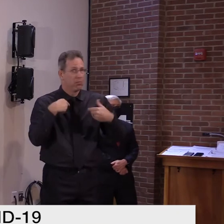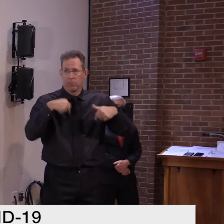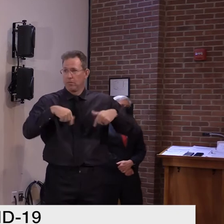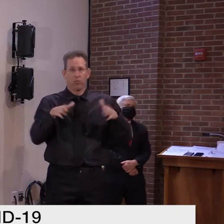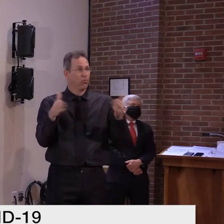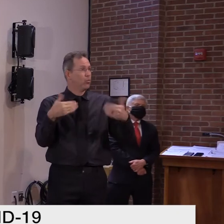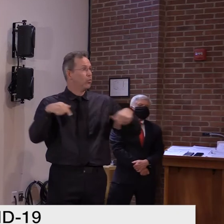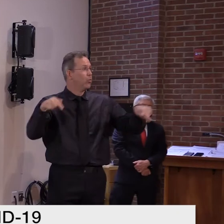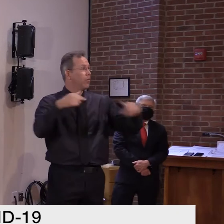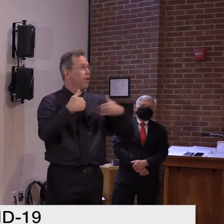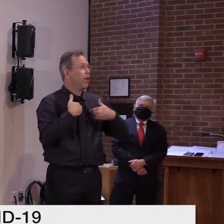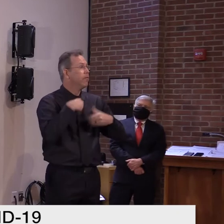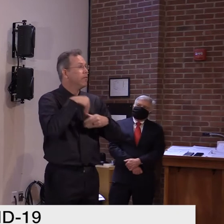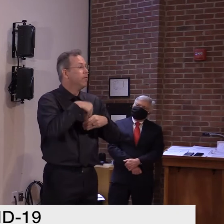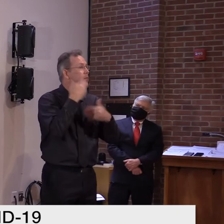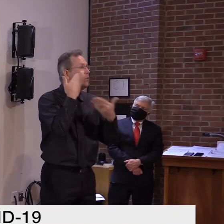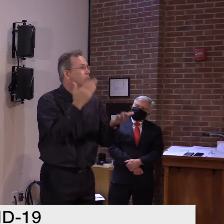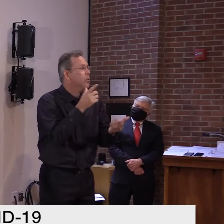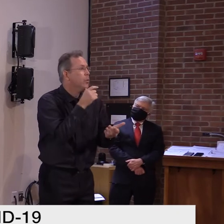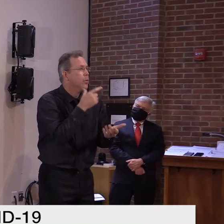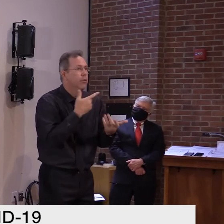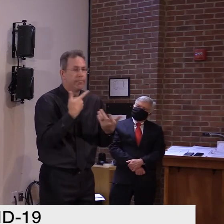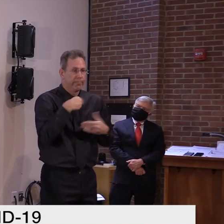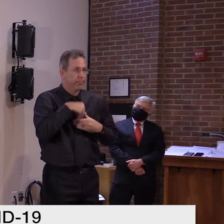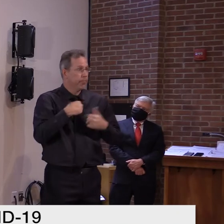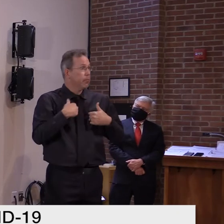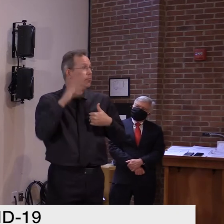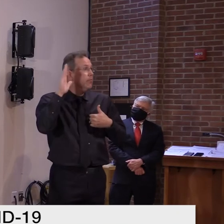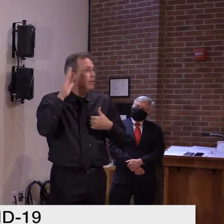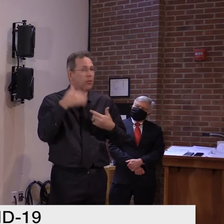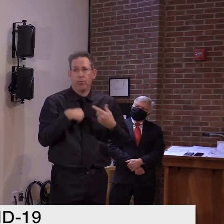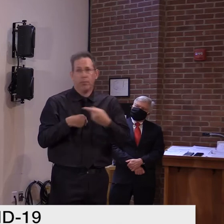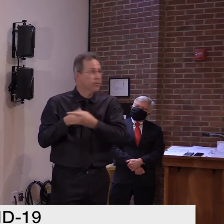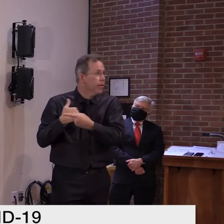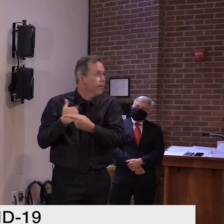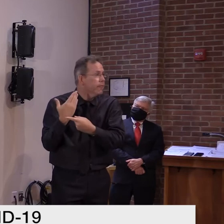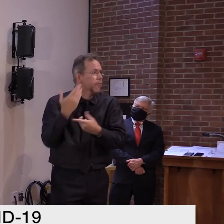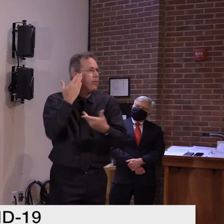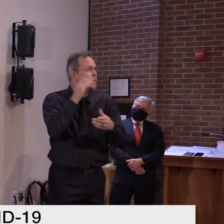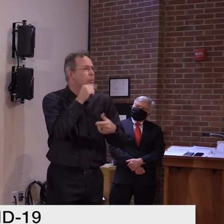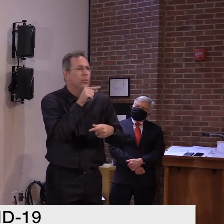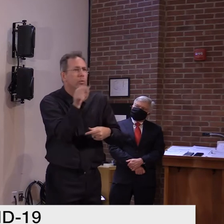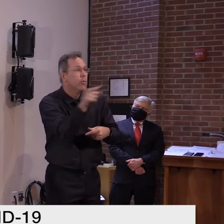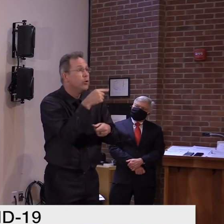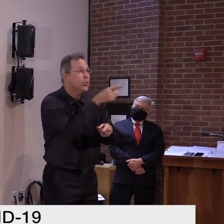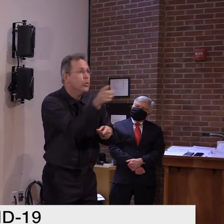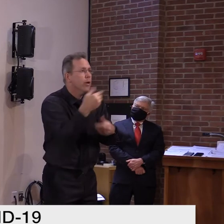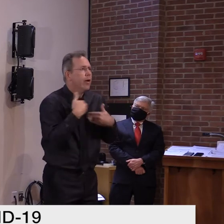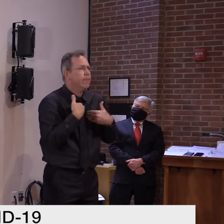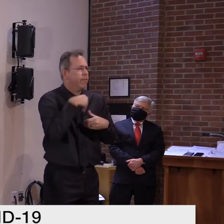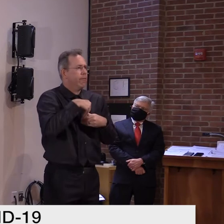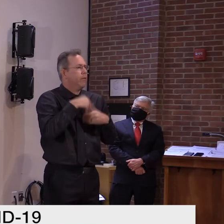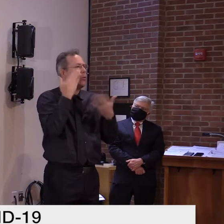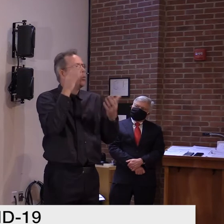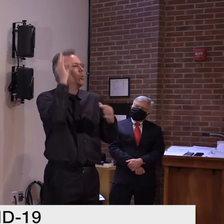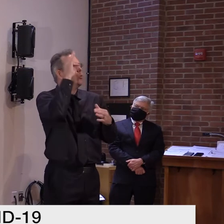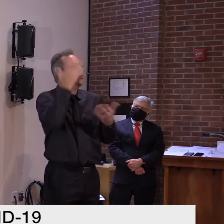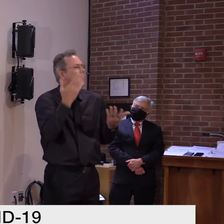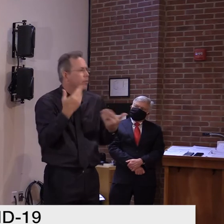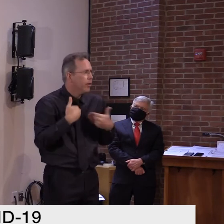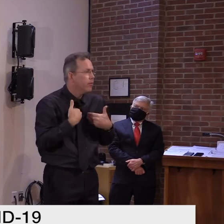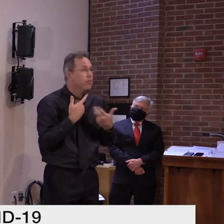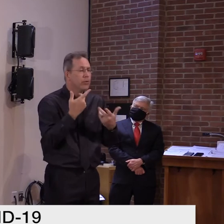infectious state, who's not. But everything is laid out very clearly, as the governor said. When you go to a restaurant, that's,